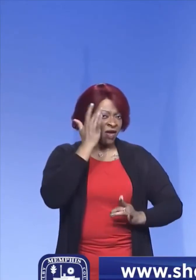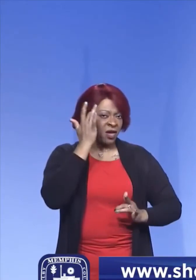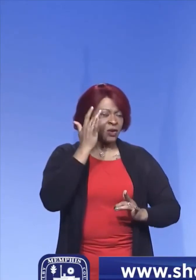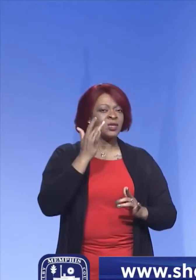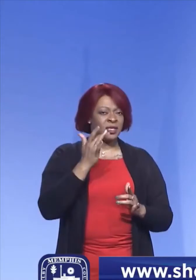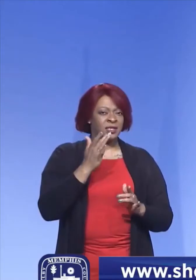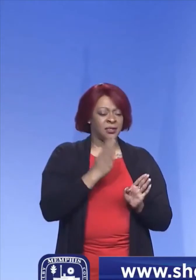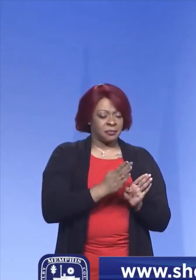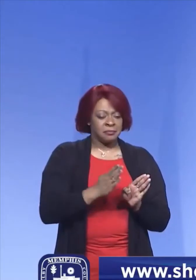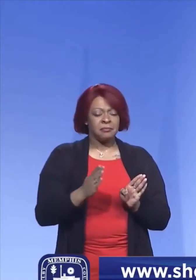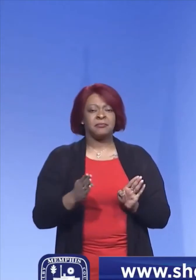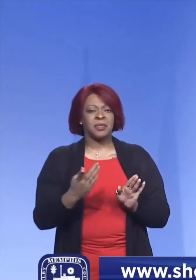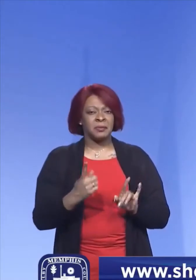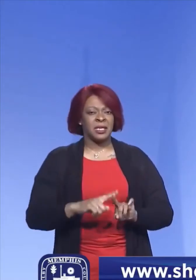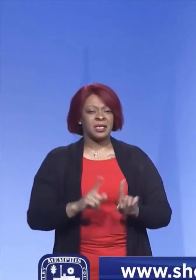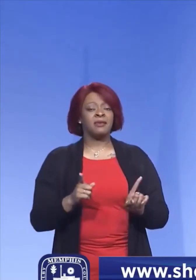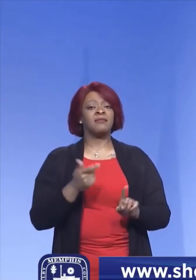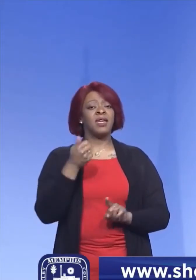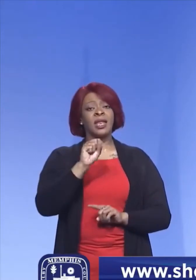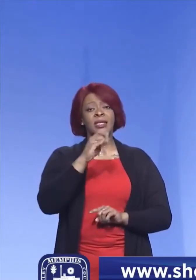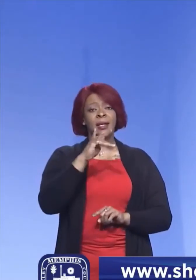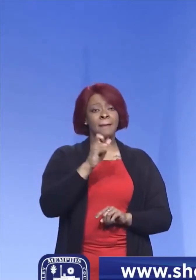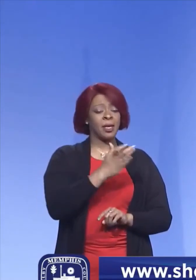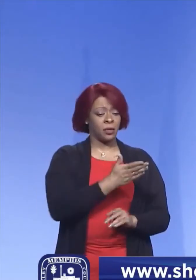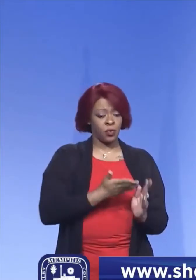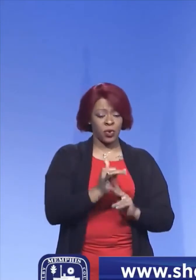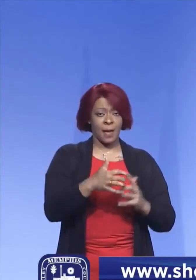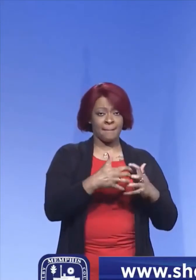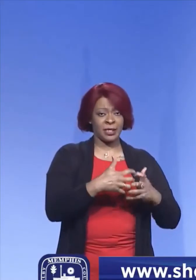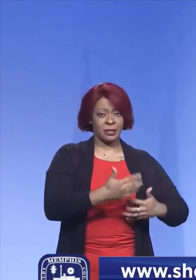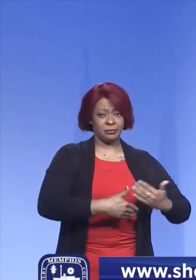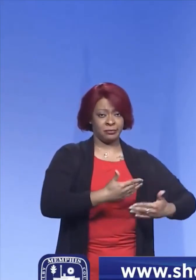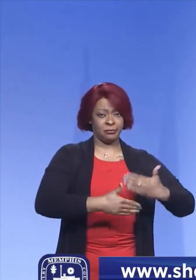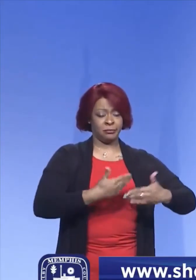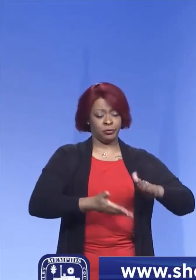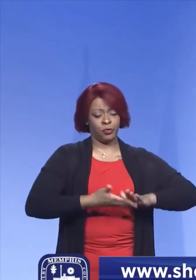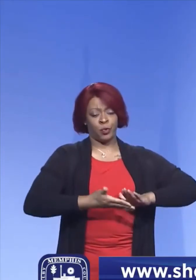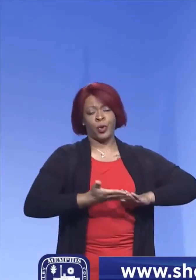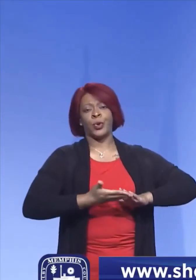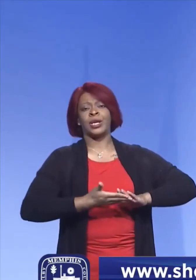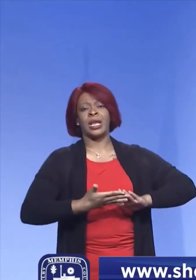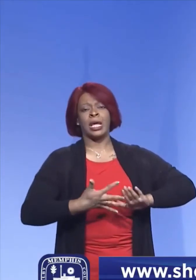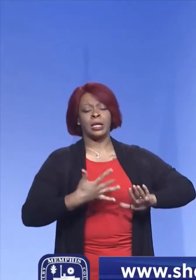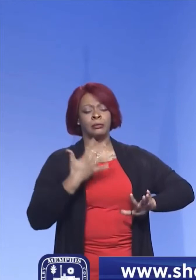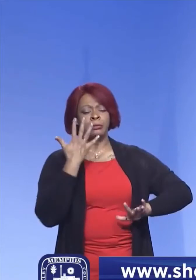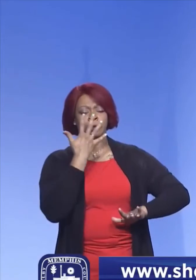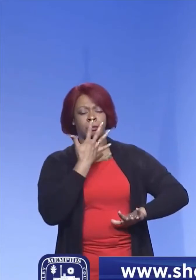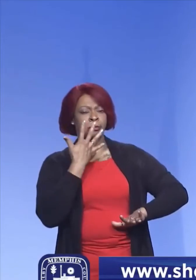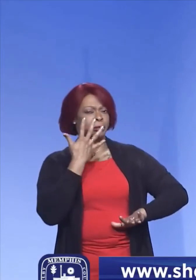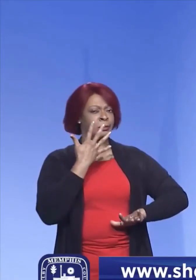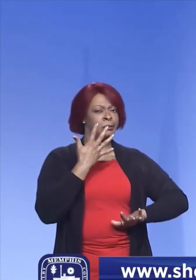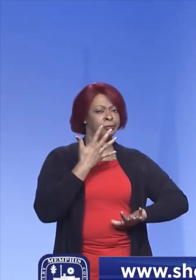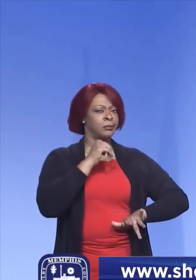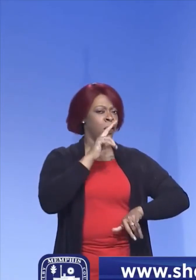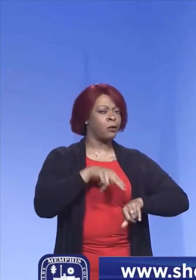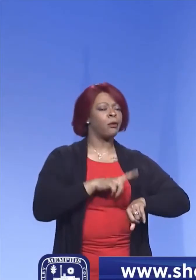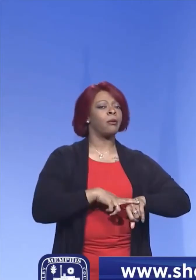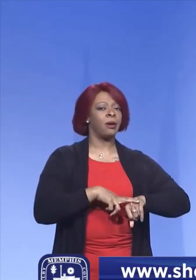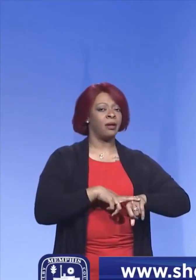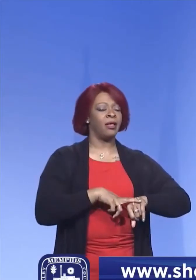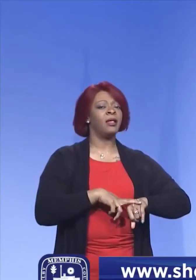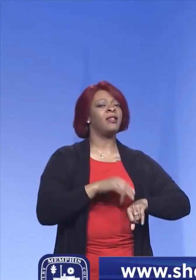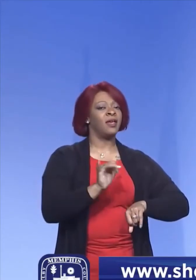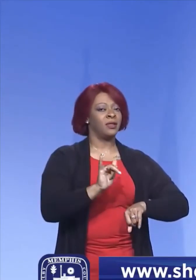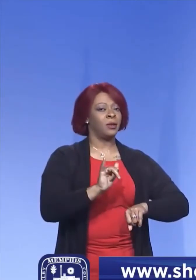it. And any sample that goes through that machine as they're running it, if it looks somewhat unusual, those are